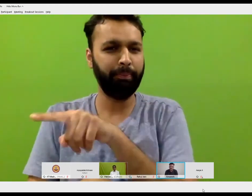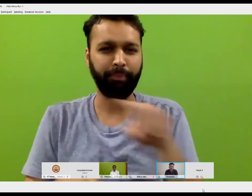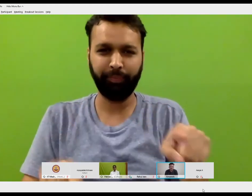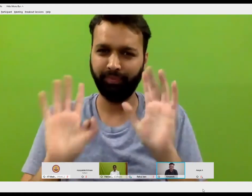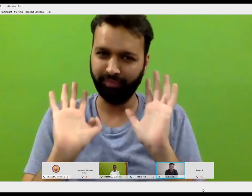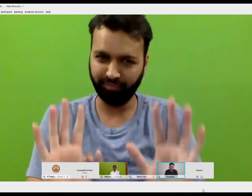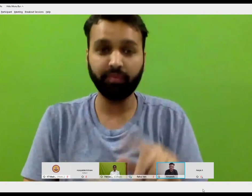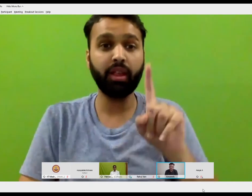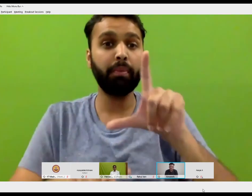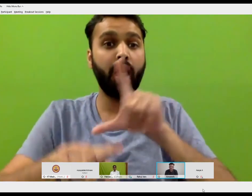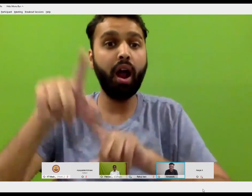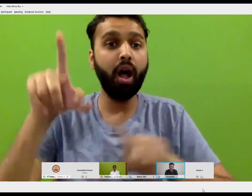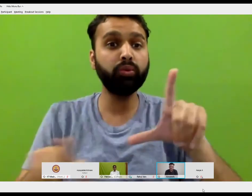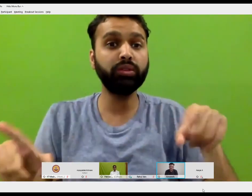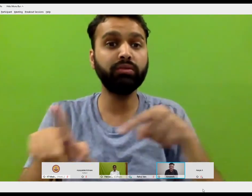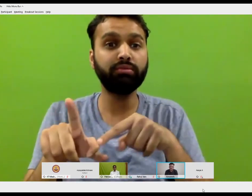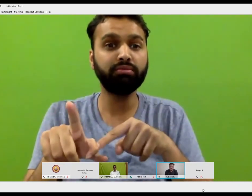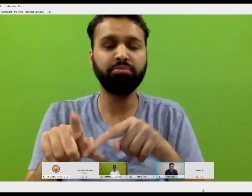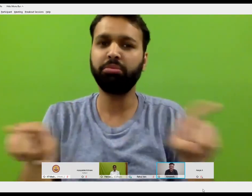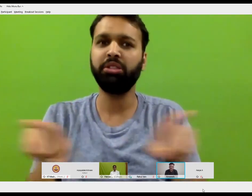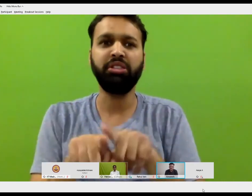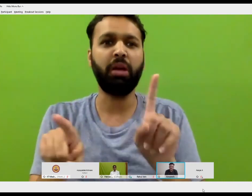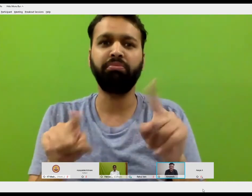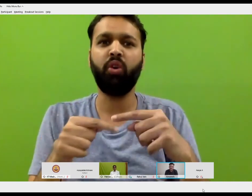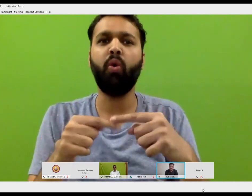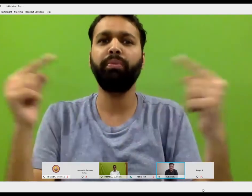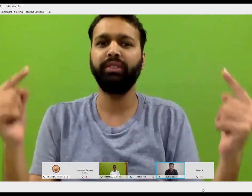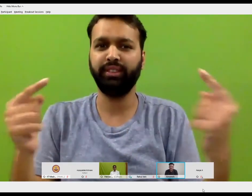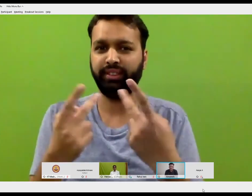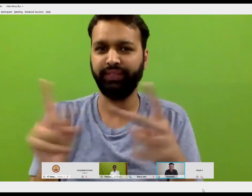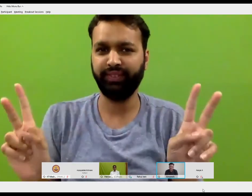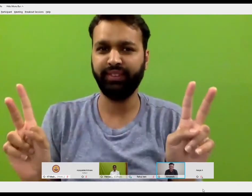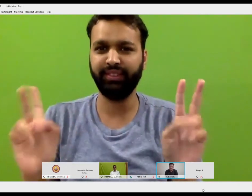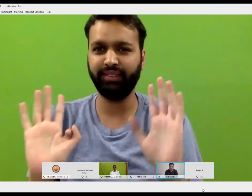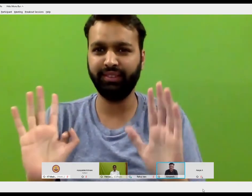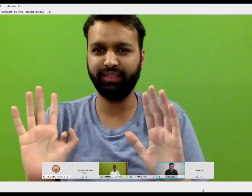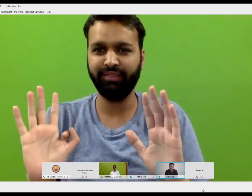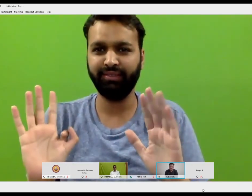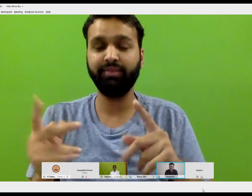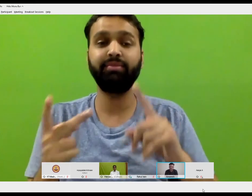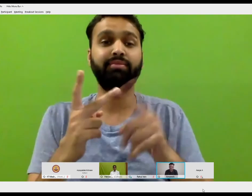we also follow the same customs. But the language is completely different.